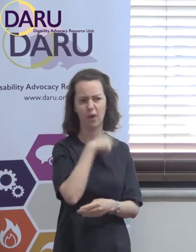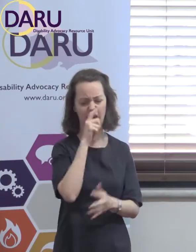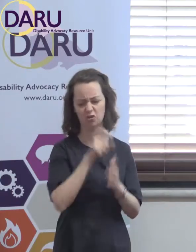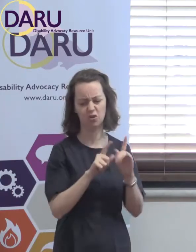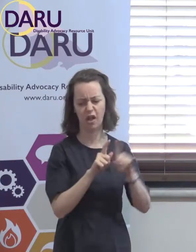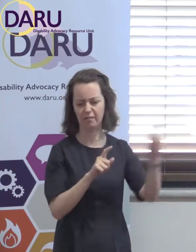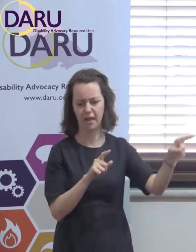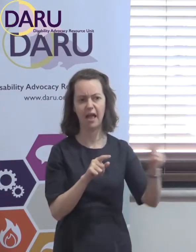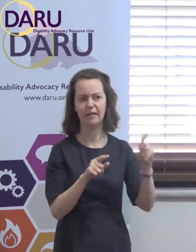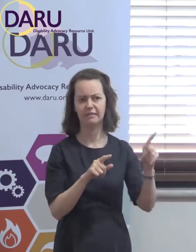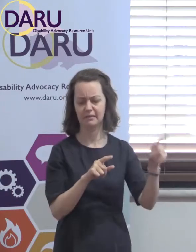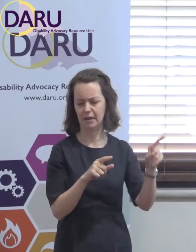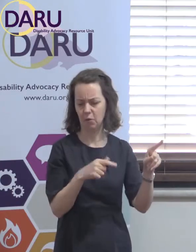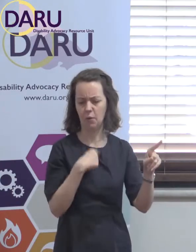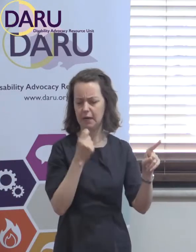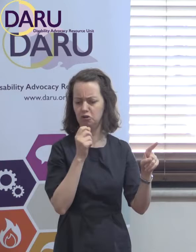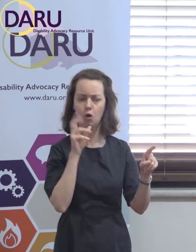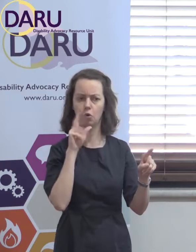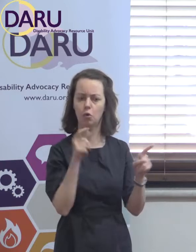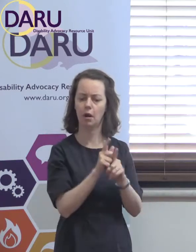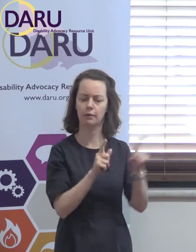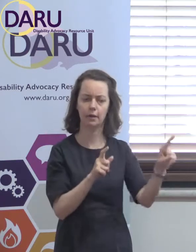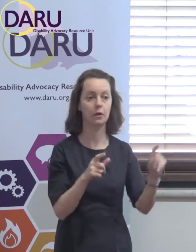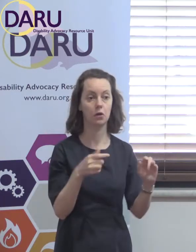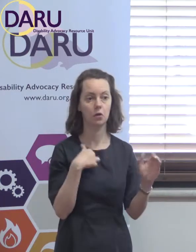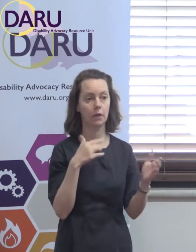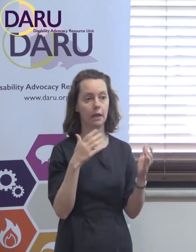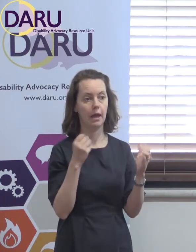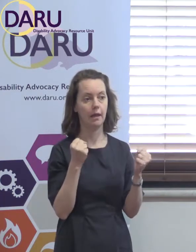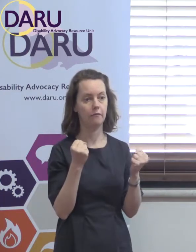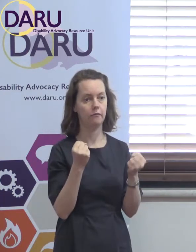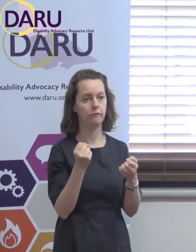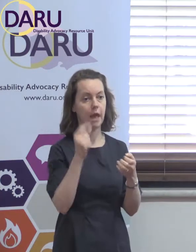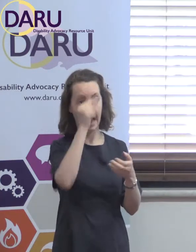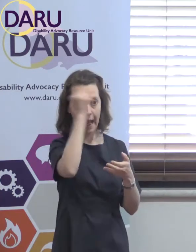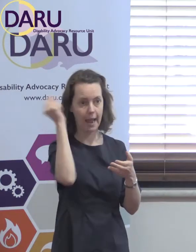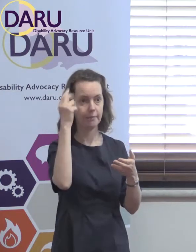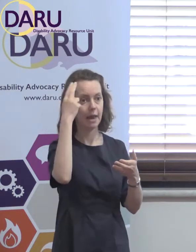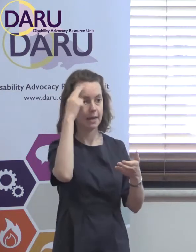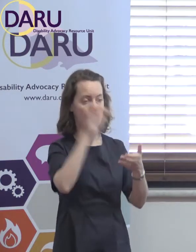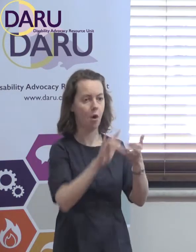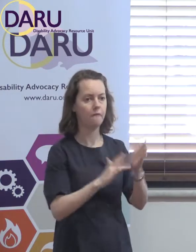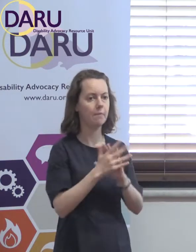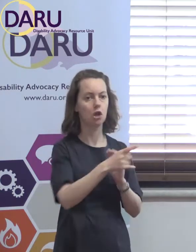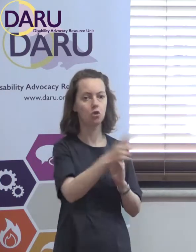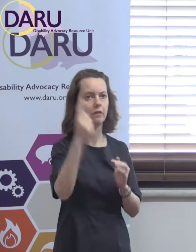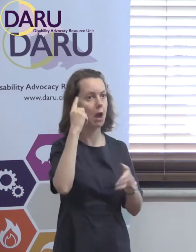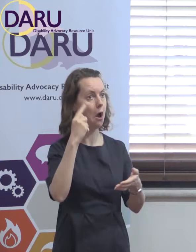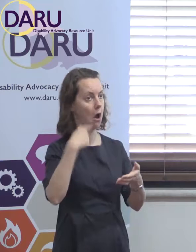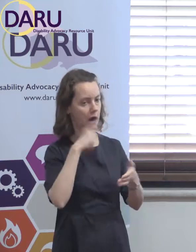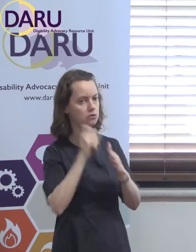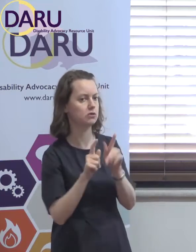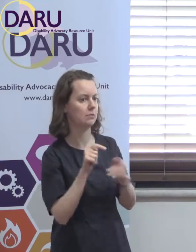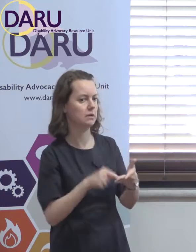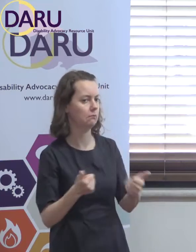advocate like that or whatever. So, we've made it, as much as possible, we've made it fairly unidentifiable so that it's useful for